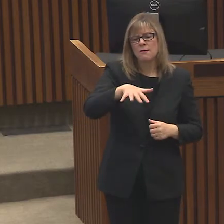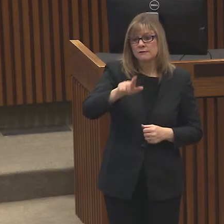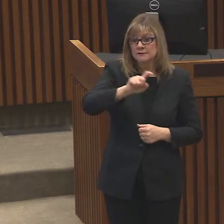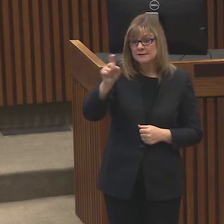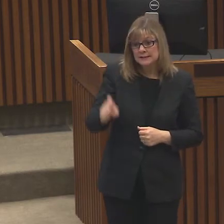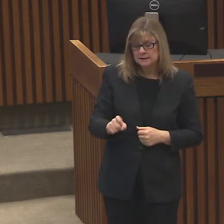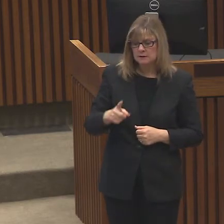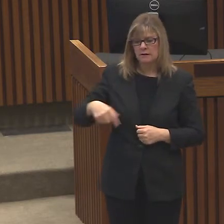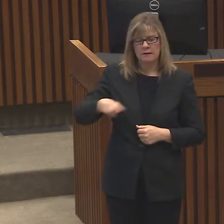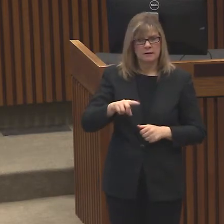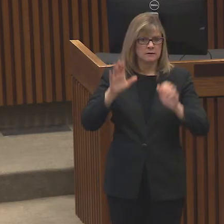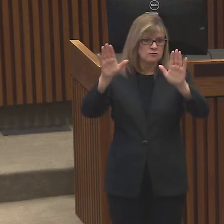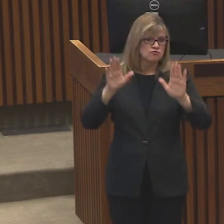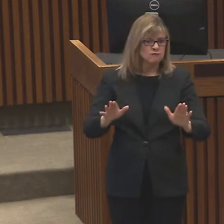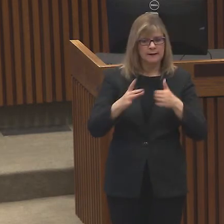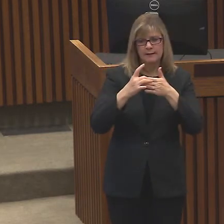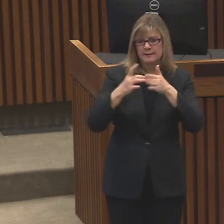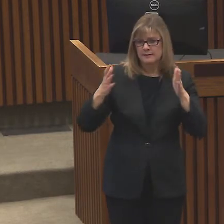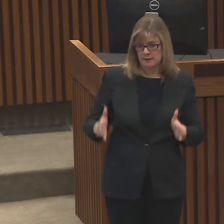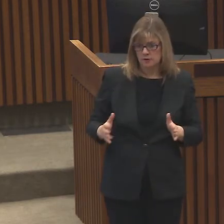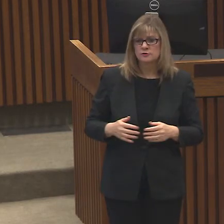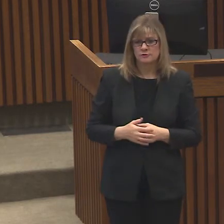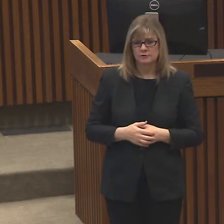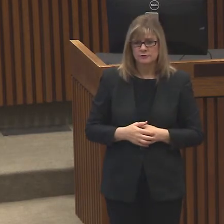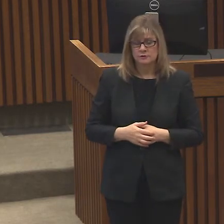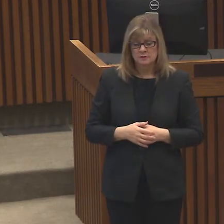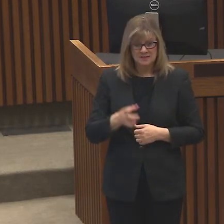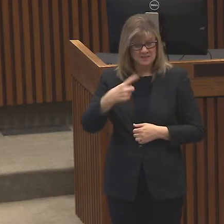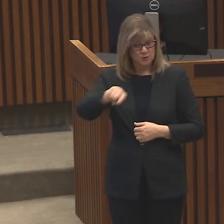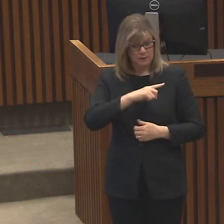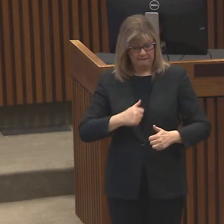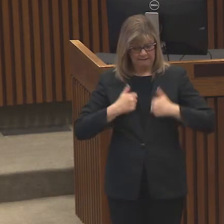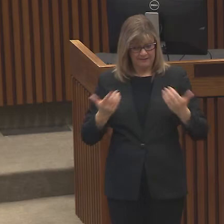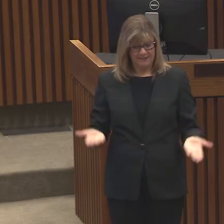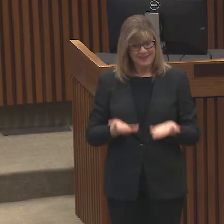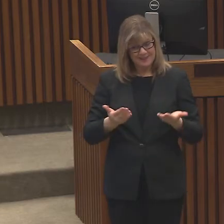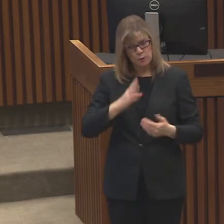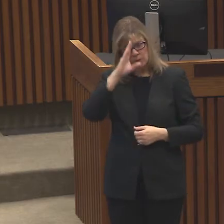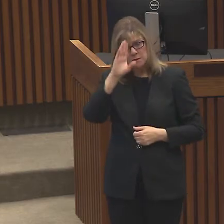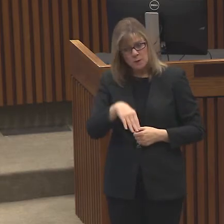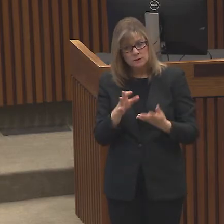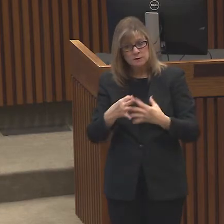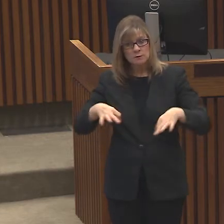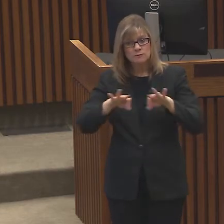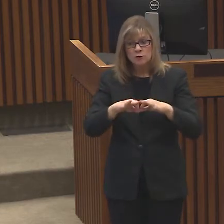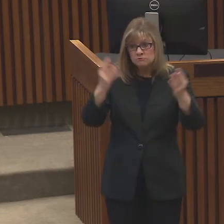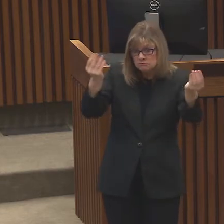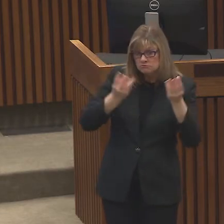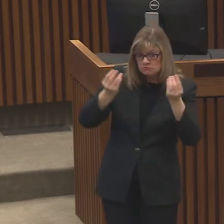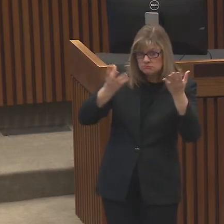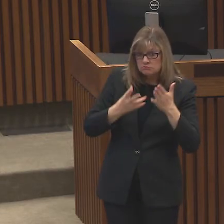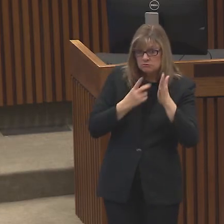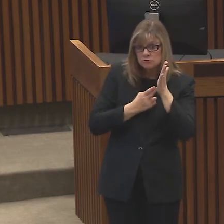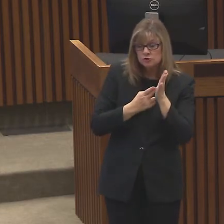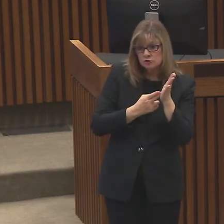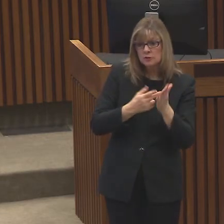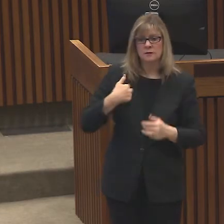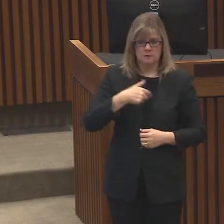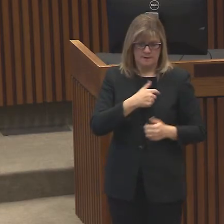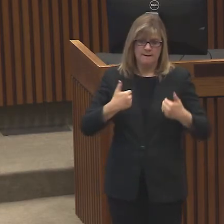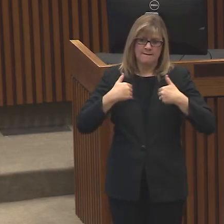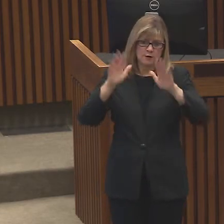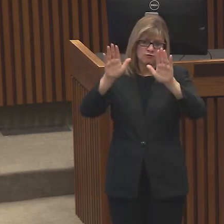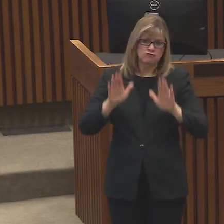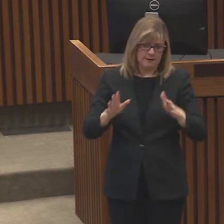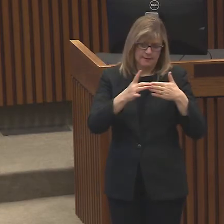great leadership. We all know as citizens that it's so important that we are reassured that we have great